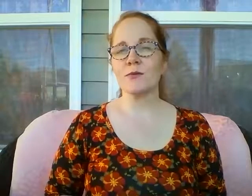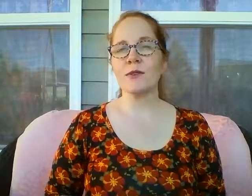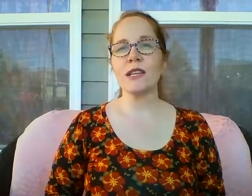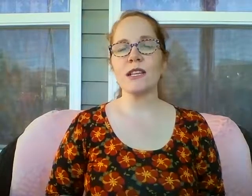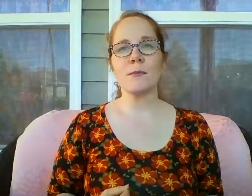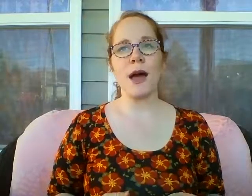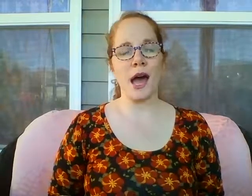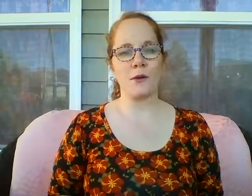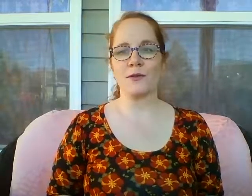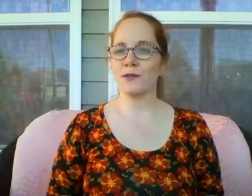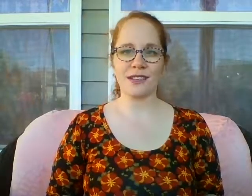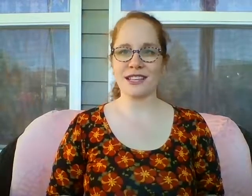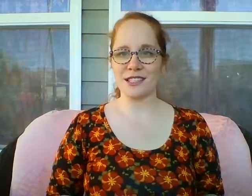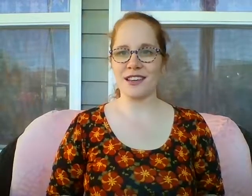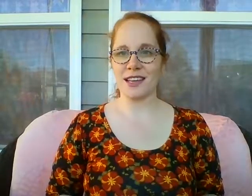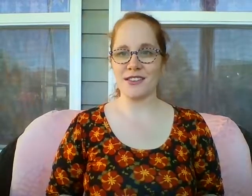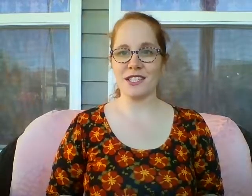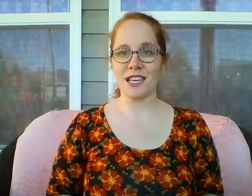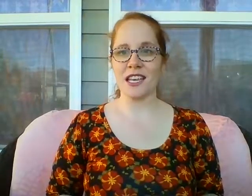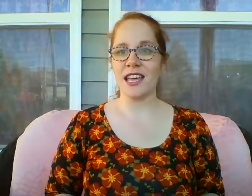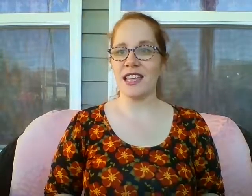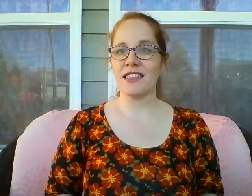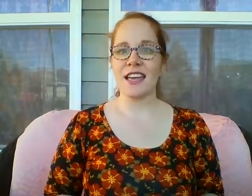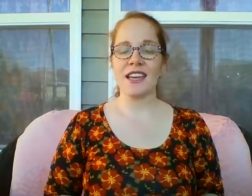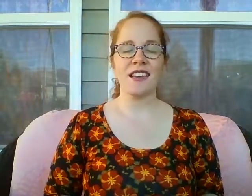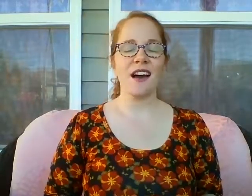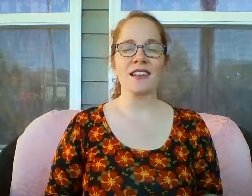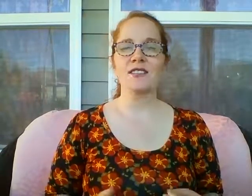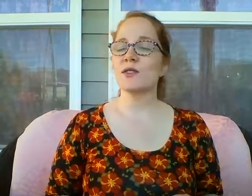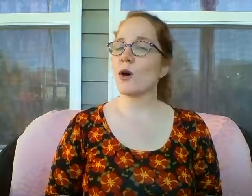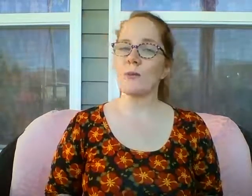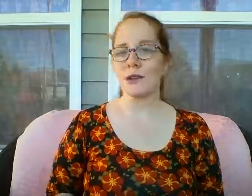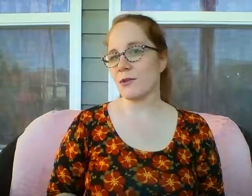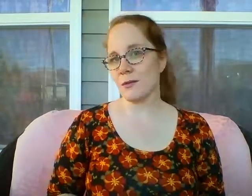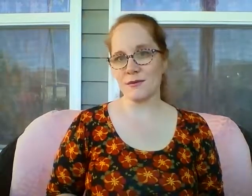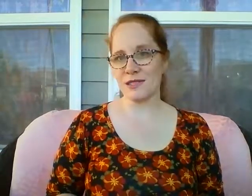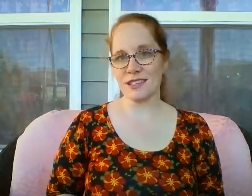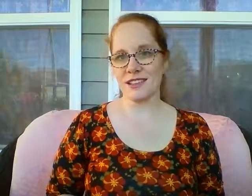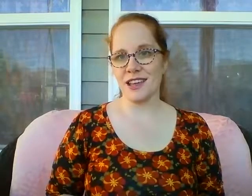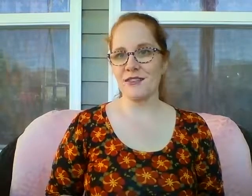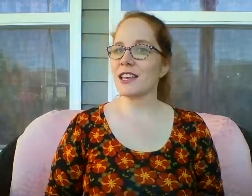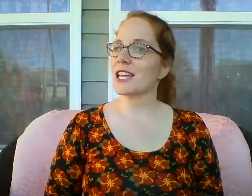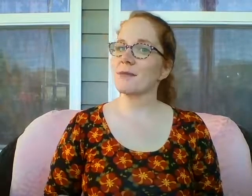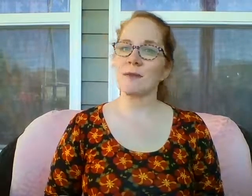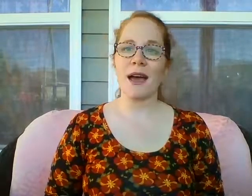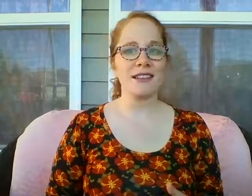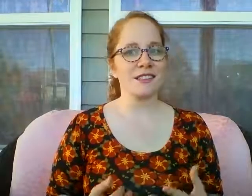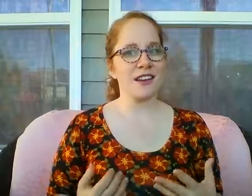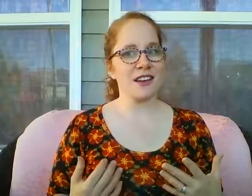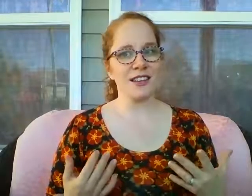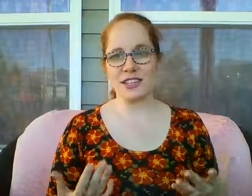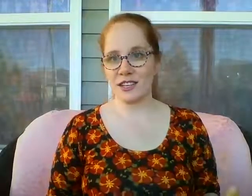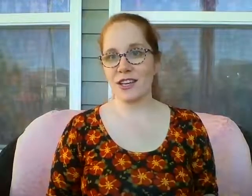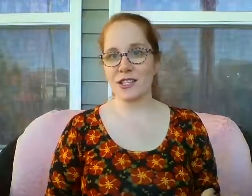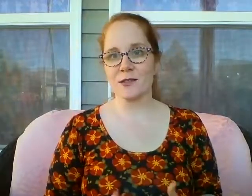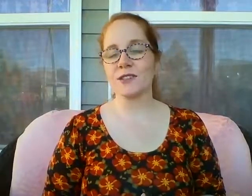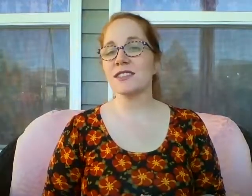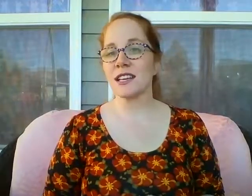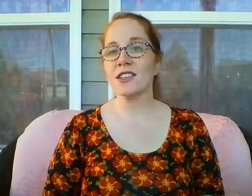really powerful, really dark energy that can cause so many problems in your life. And it can be passed along your generation for such a